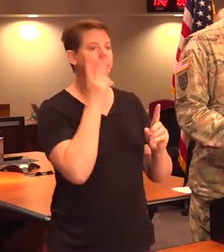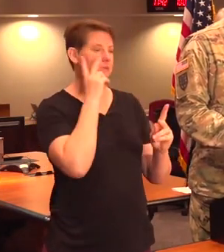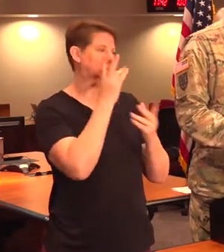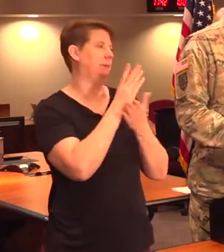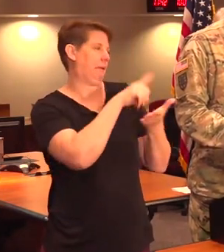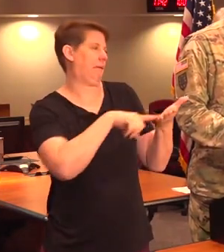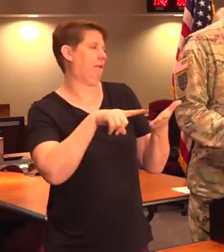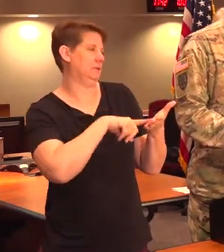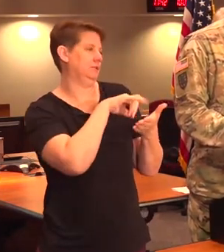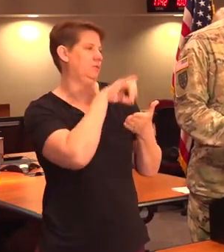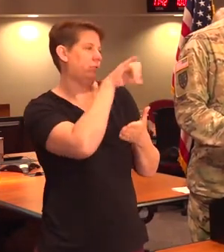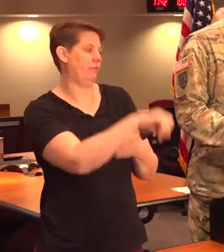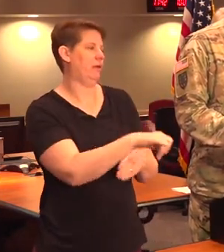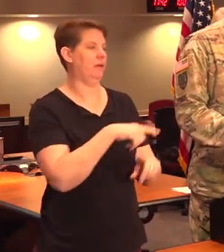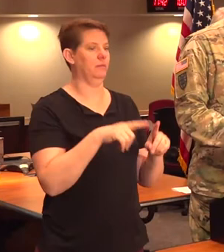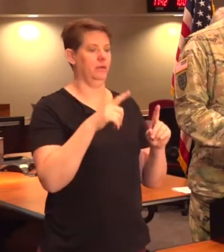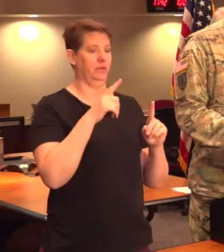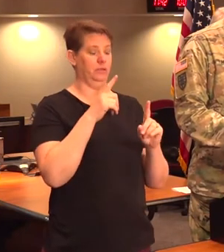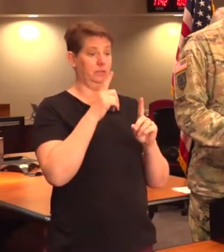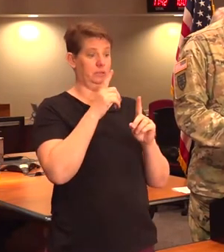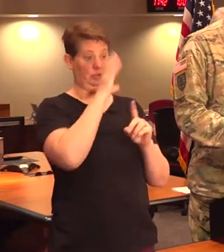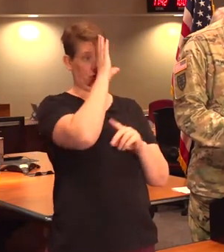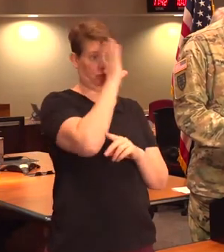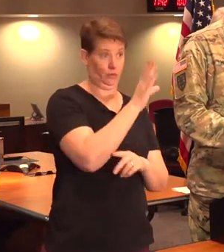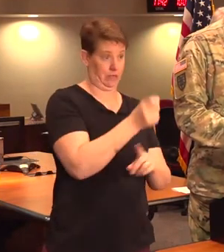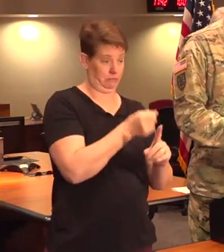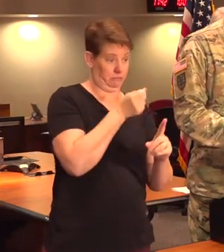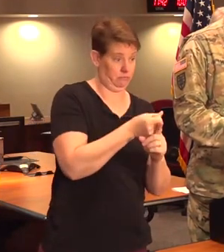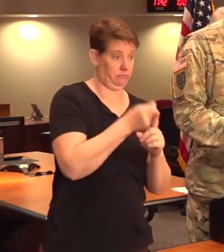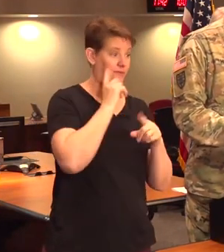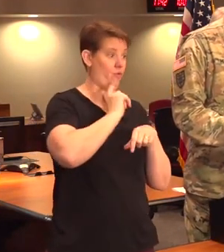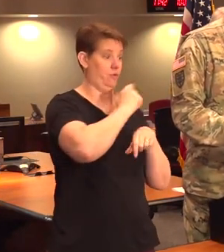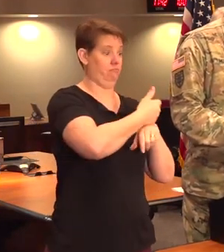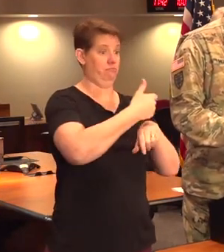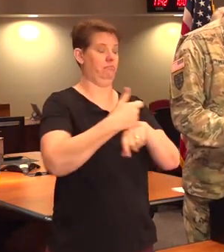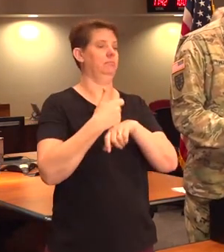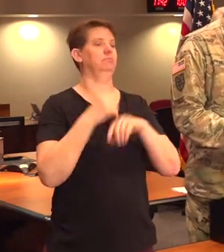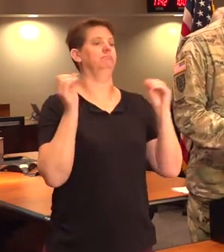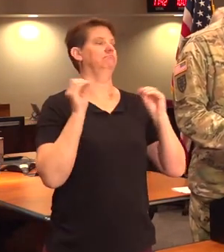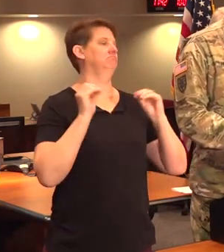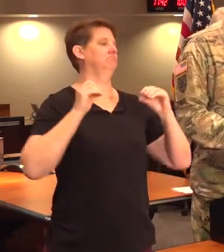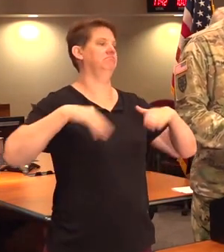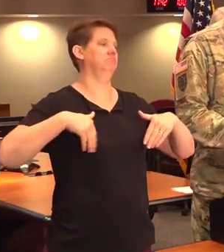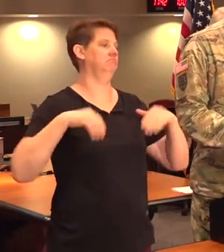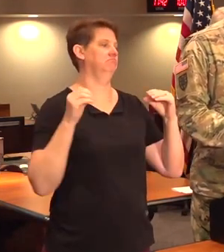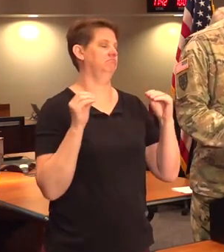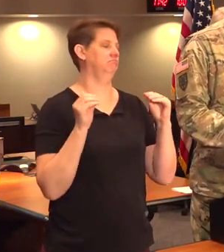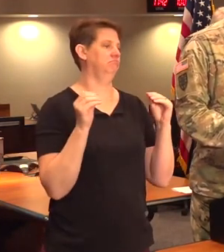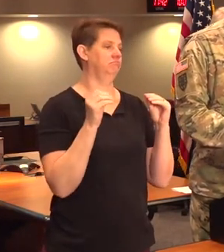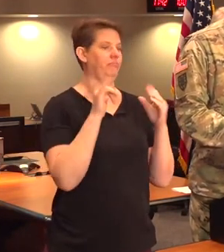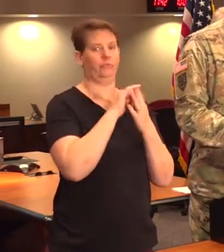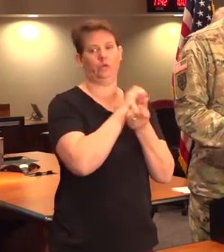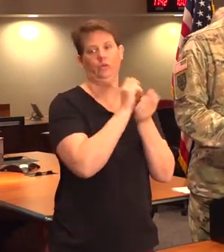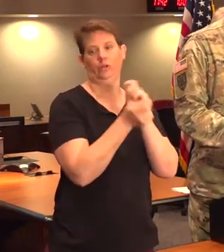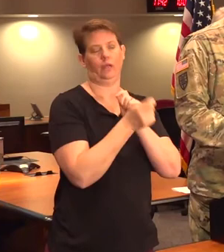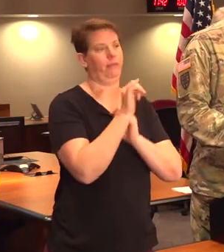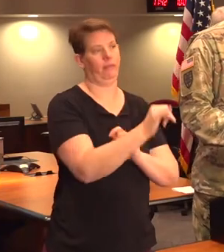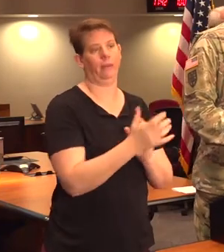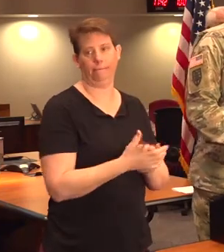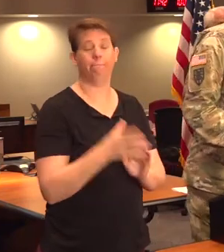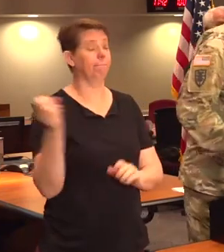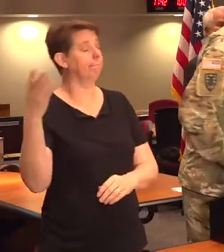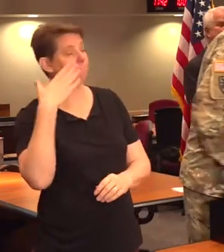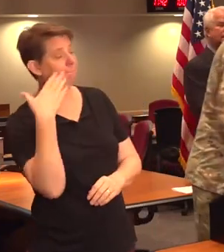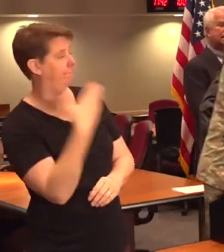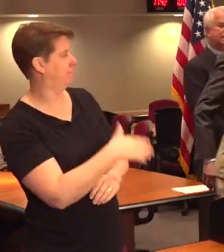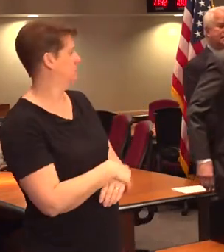cancellation of that. But things that directly impact mobilizations, there has been no guidance yet driven that changes any of those requirements. Thank